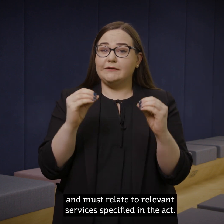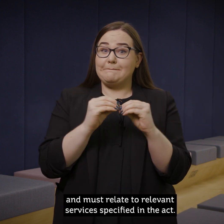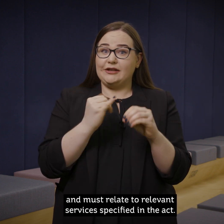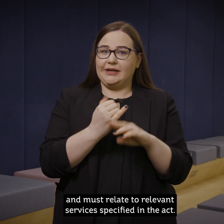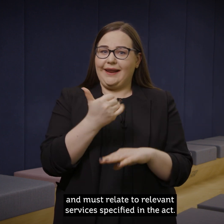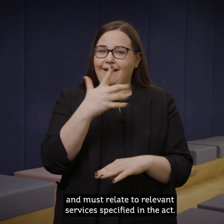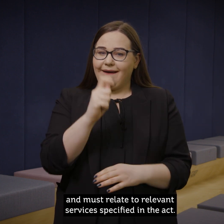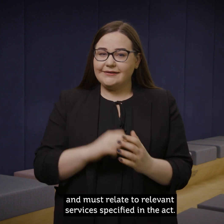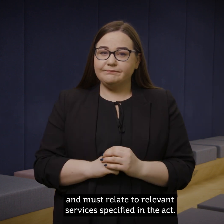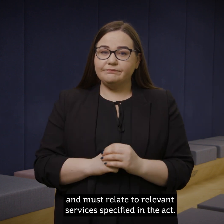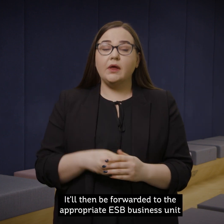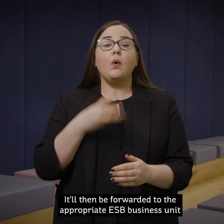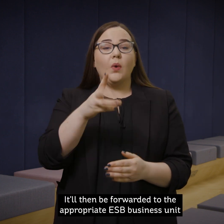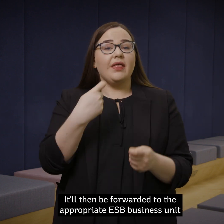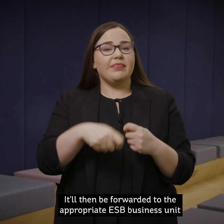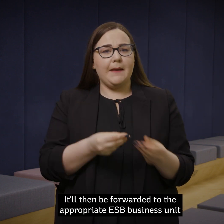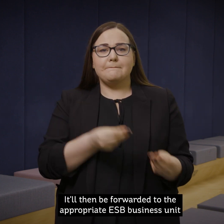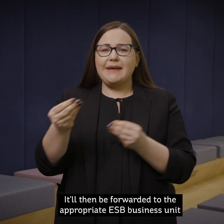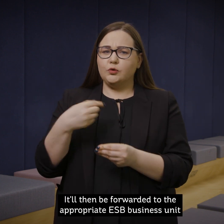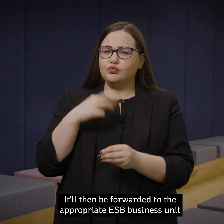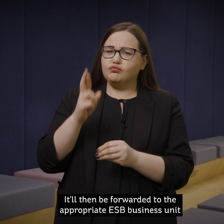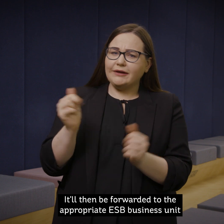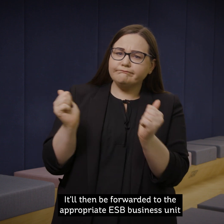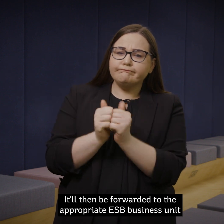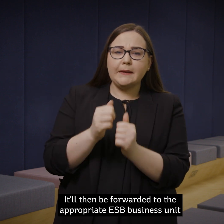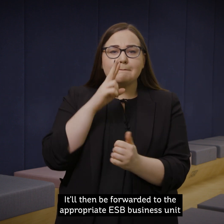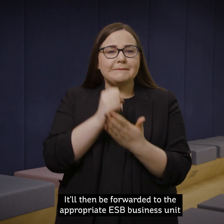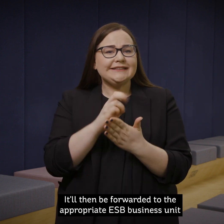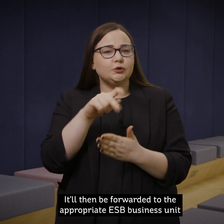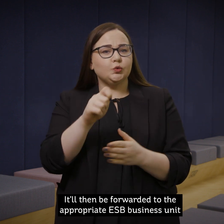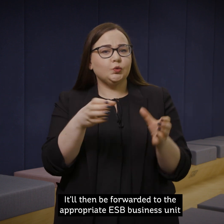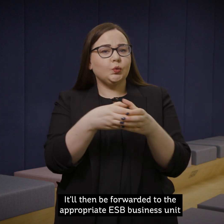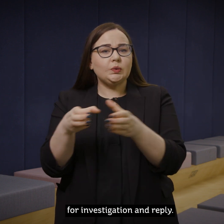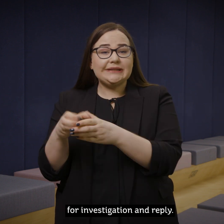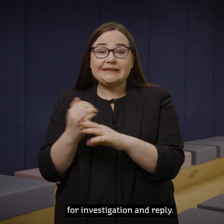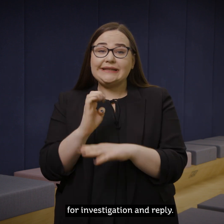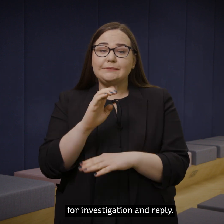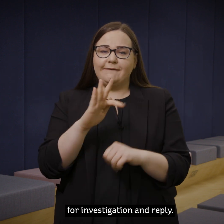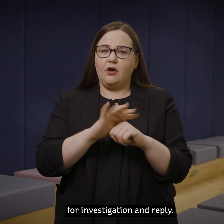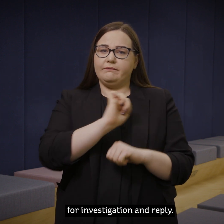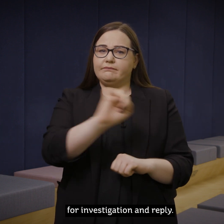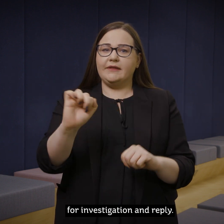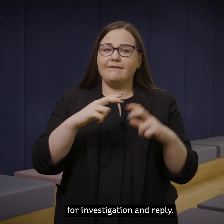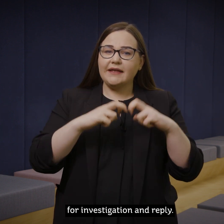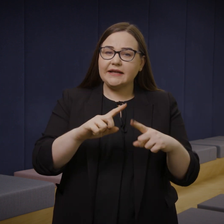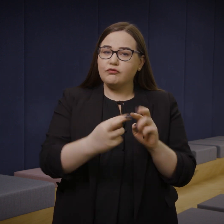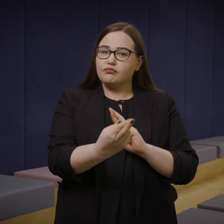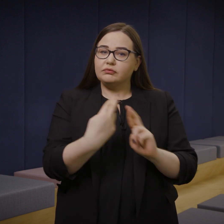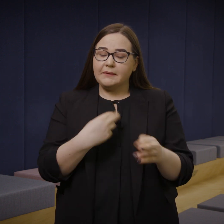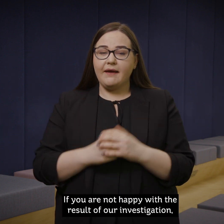specified in the Act. It will then be forwarded to the appropriate ESB Business Unit for investigation and reply. If